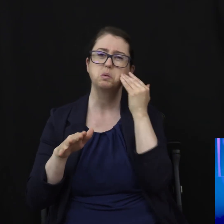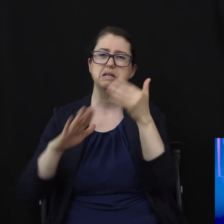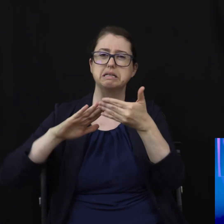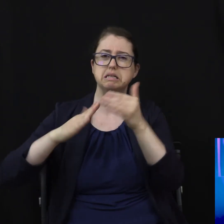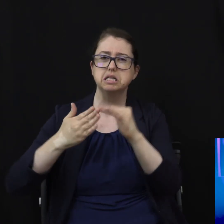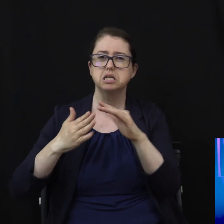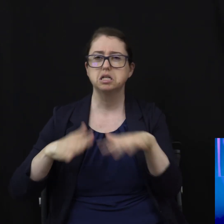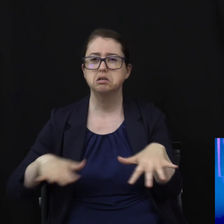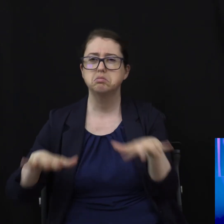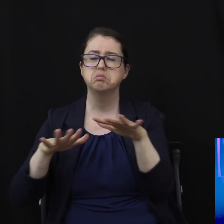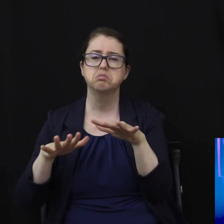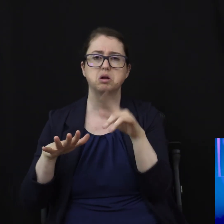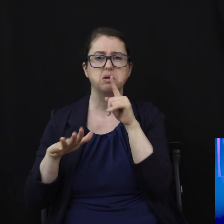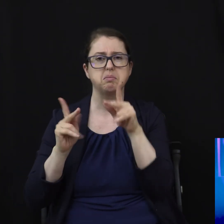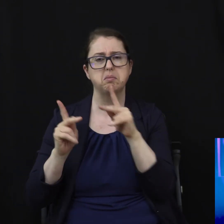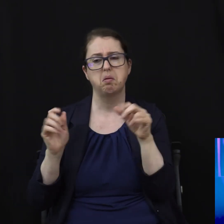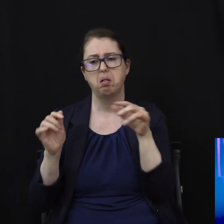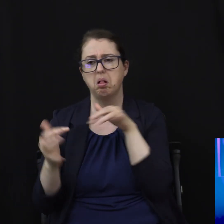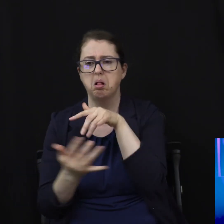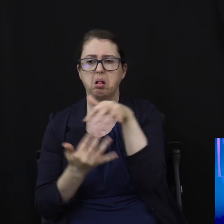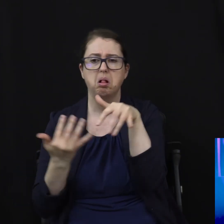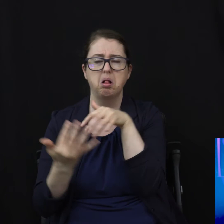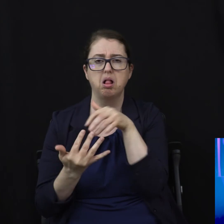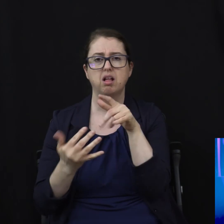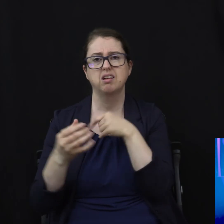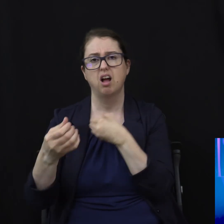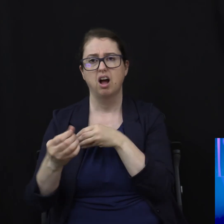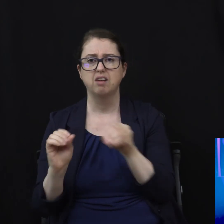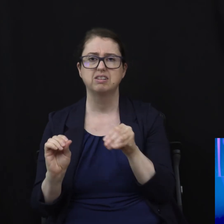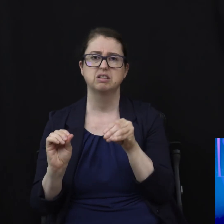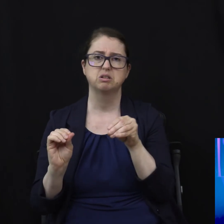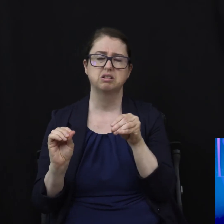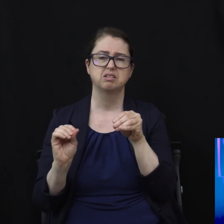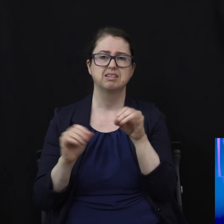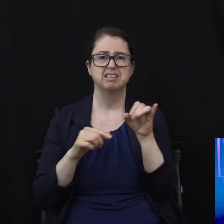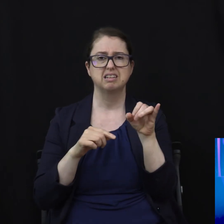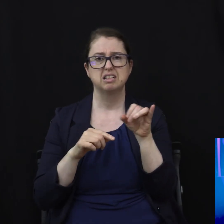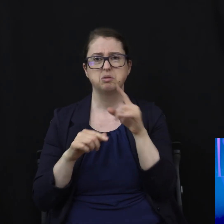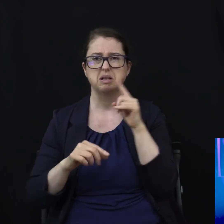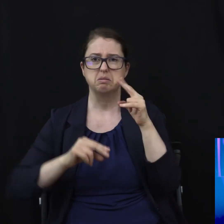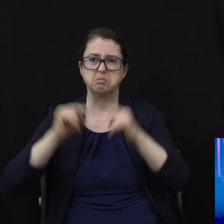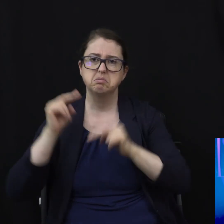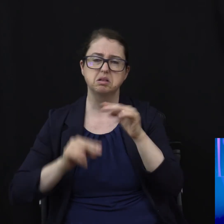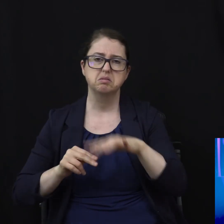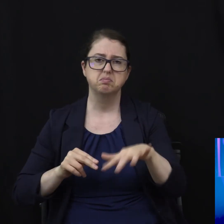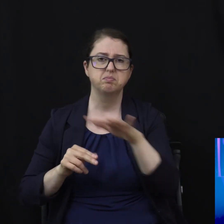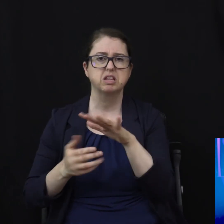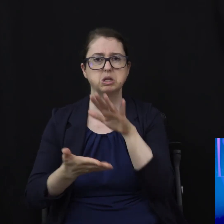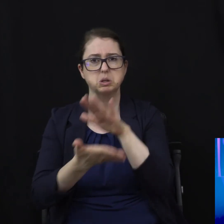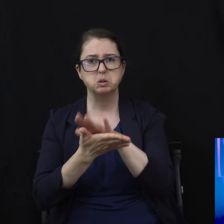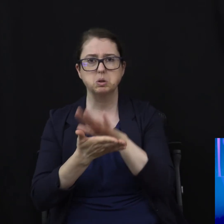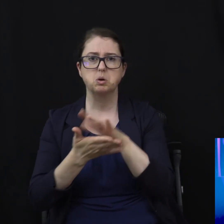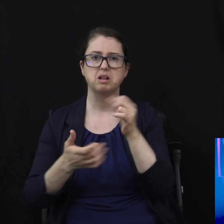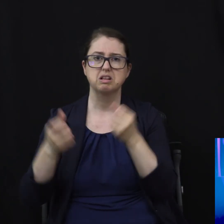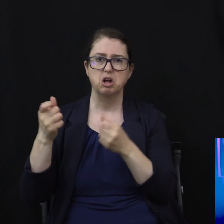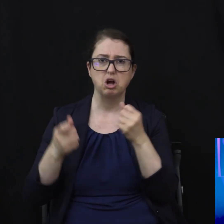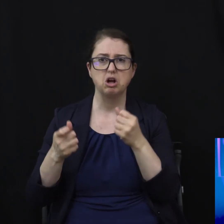confined spaces such as offices, industrial areas, schools, and cars, you find the highest concentration